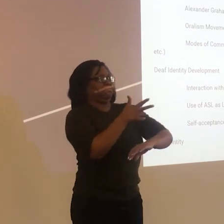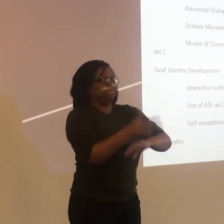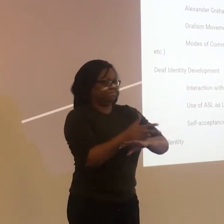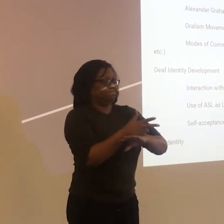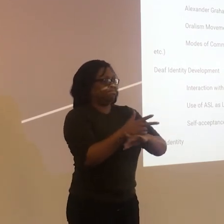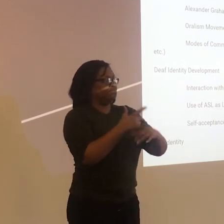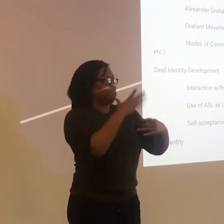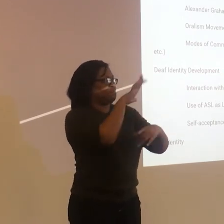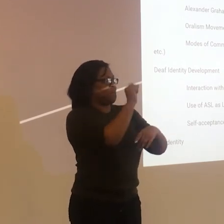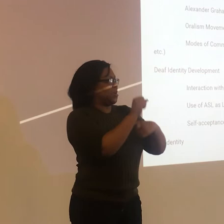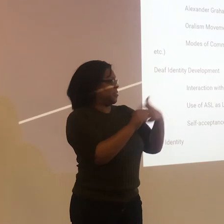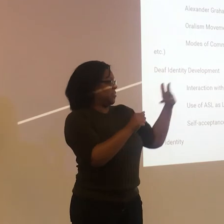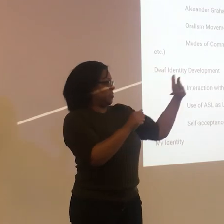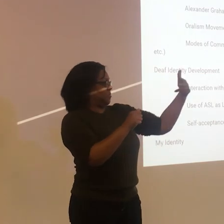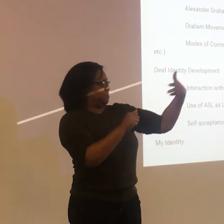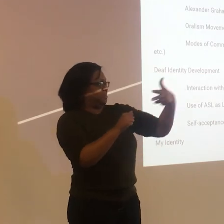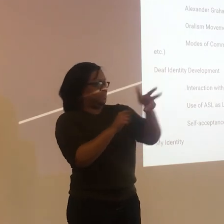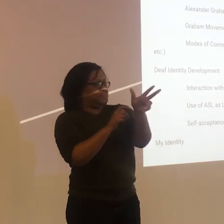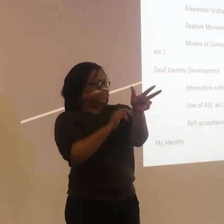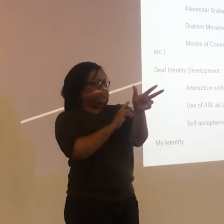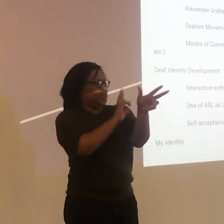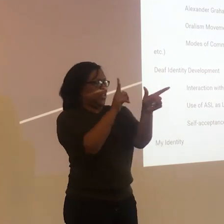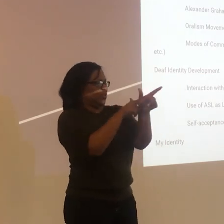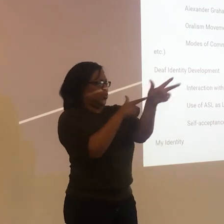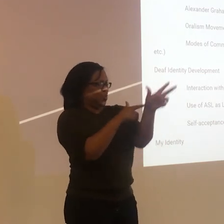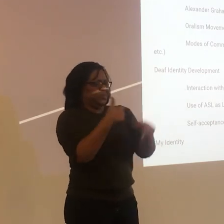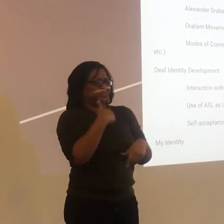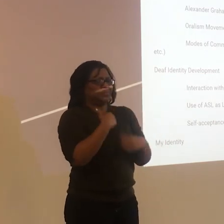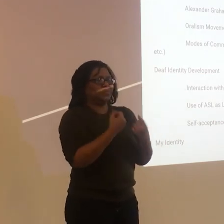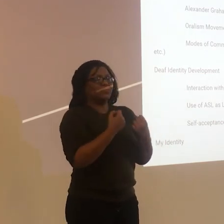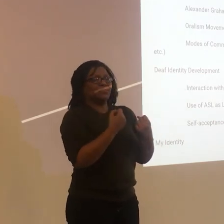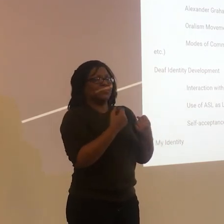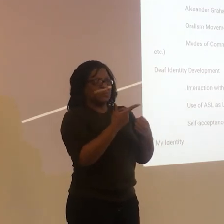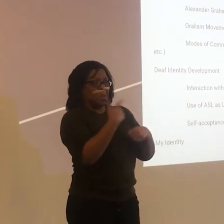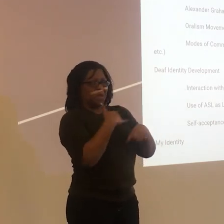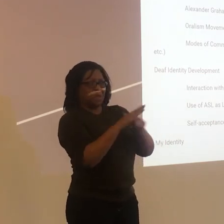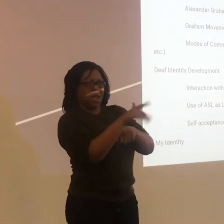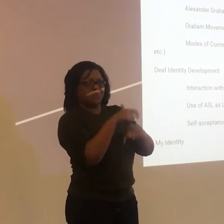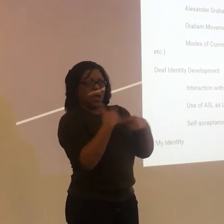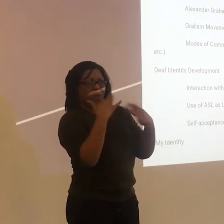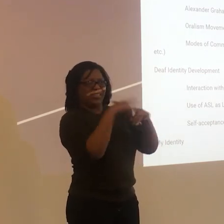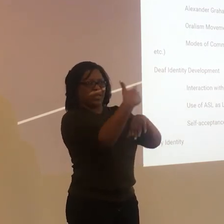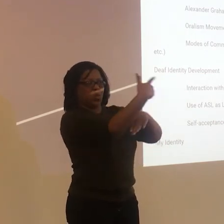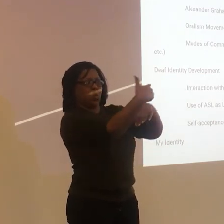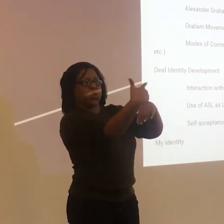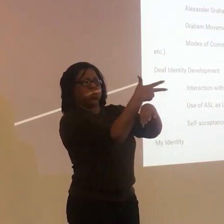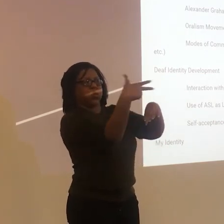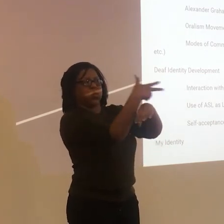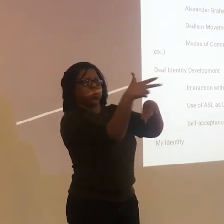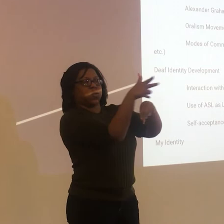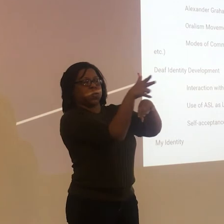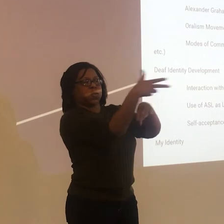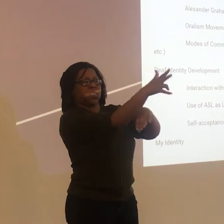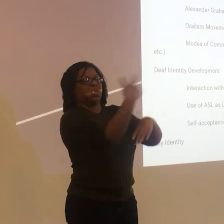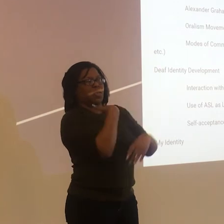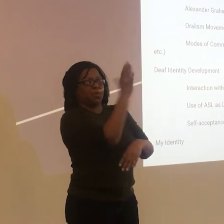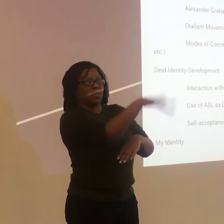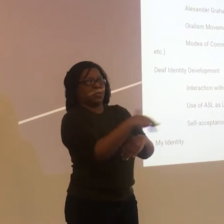I went ahead and noticed that there was a bus that was kind of coming out in front of me. And they were kind of turning. I was like, yeah, I've got some time. All right.